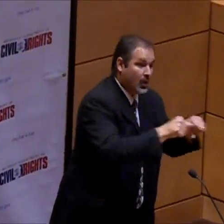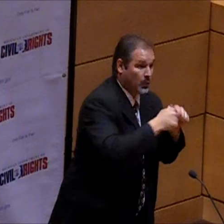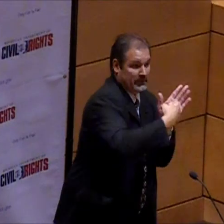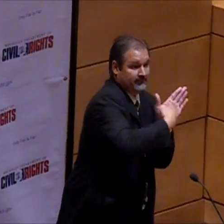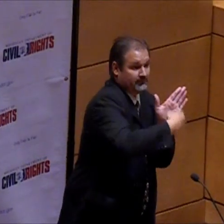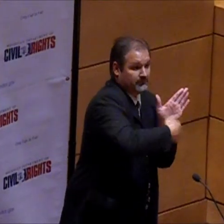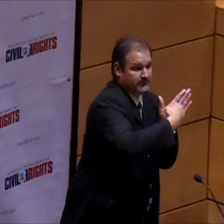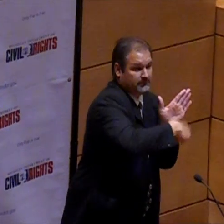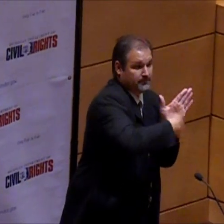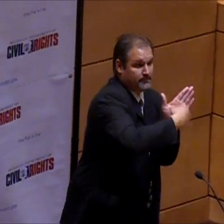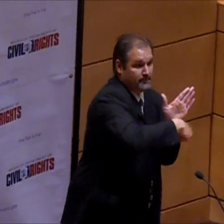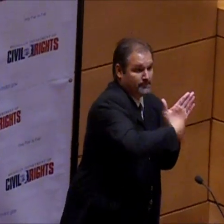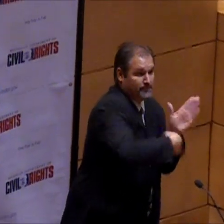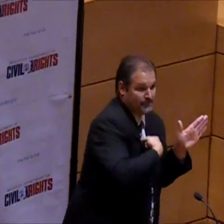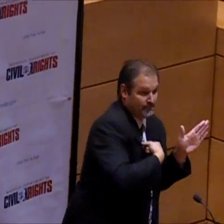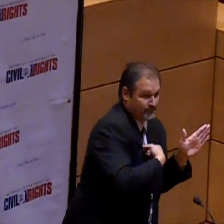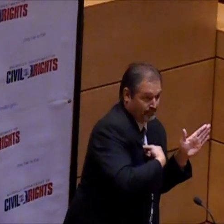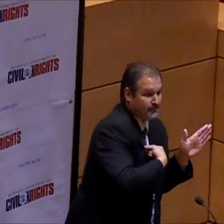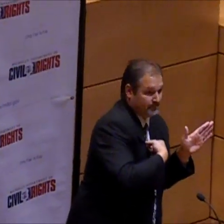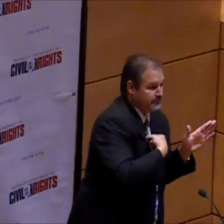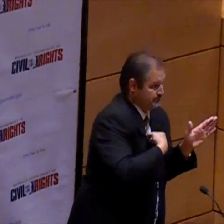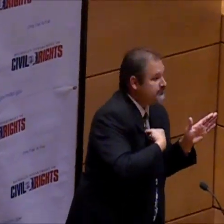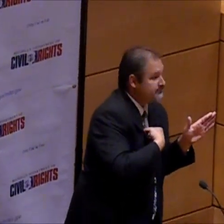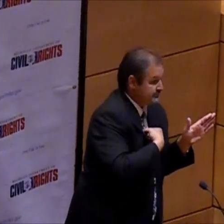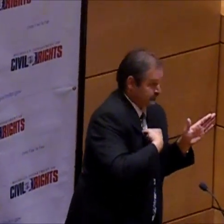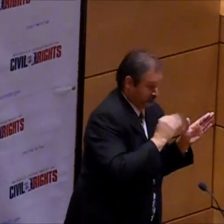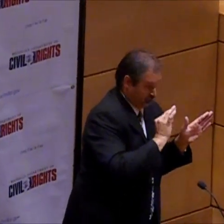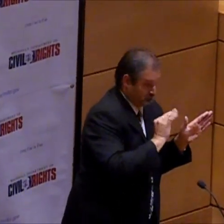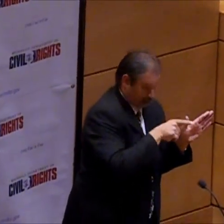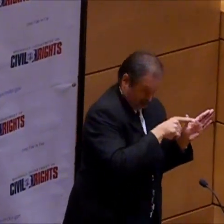an ongoing penalty.